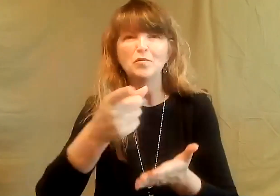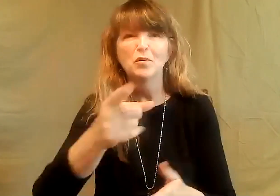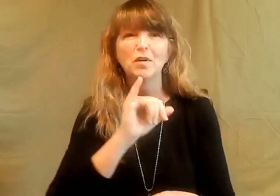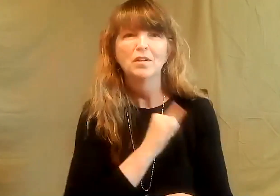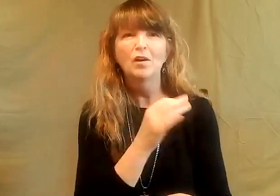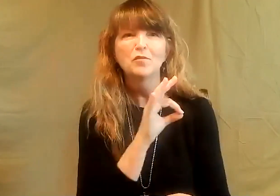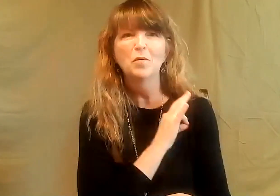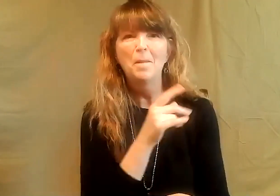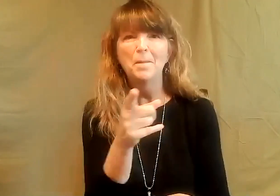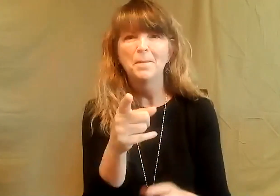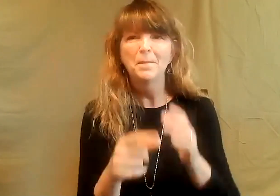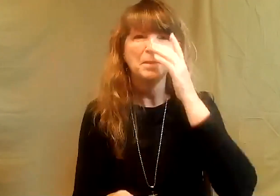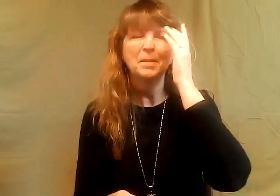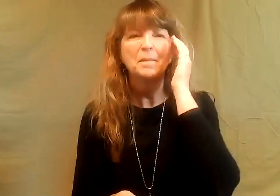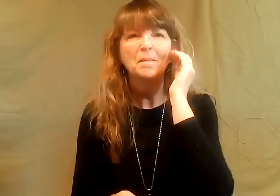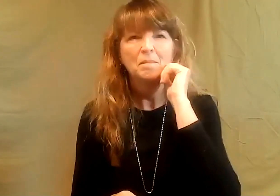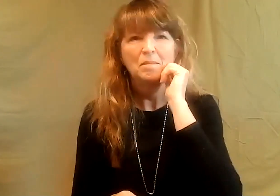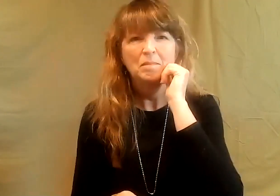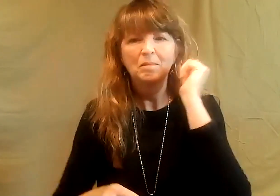and let me show you a picture josh can you bring that up